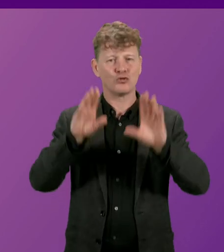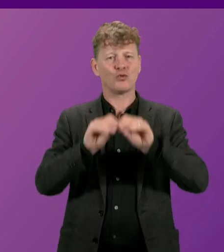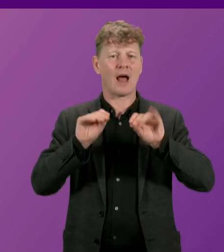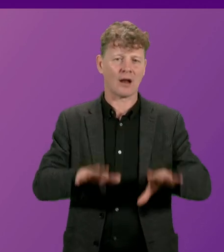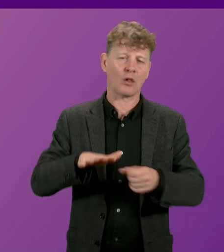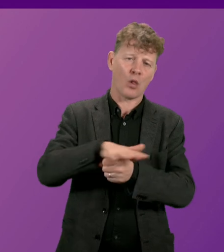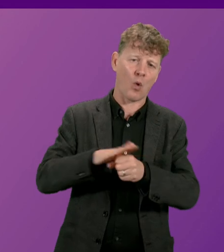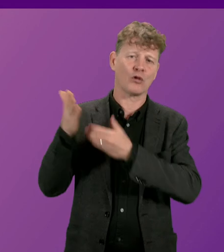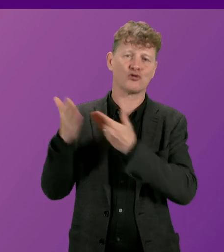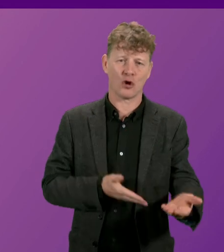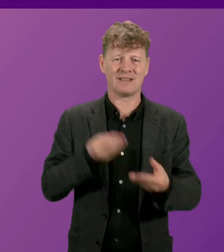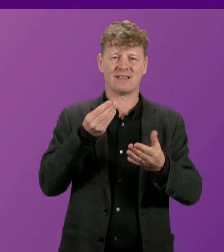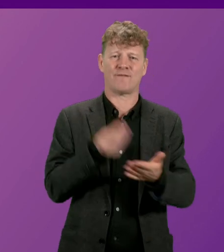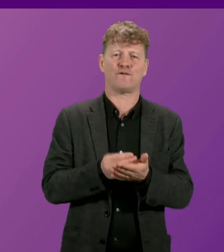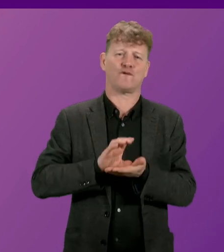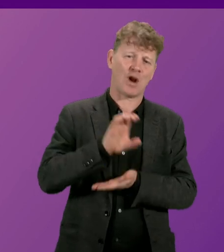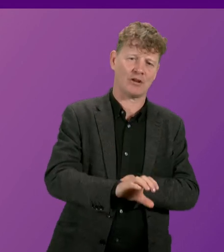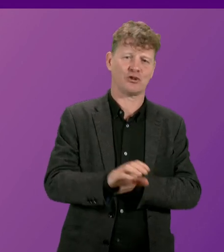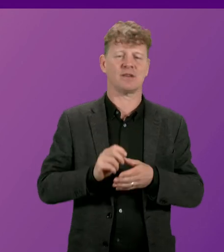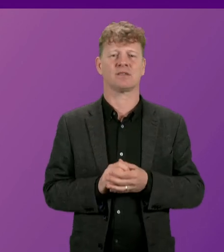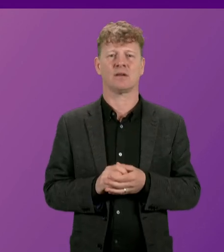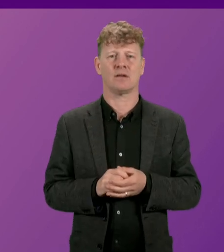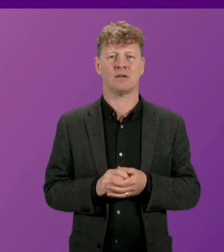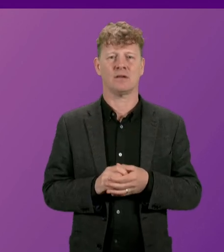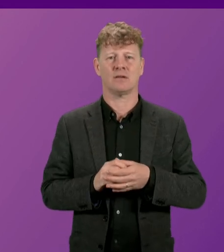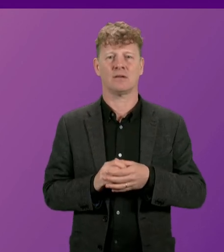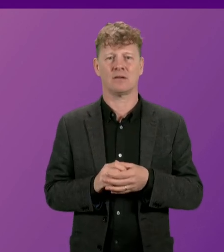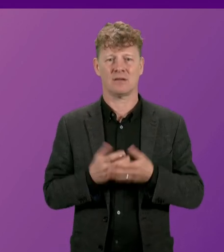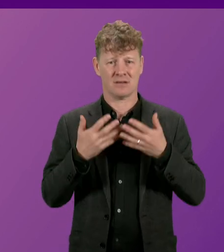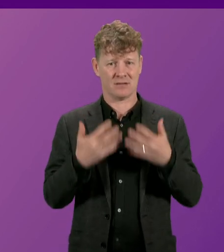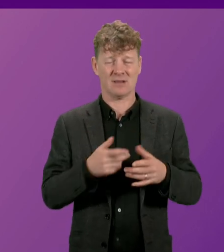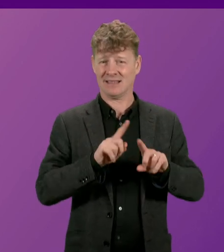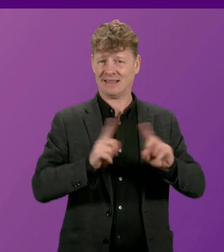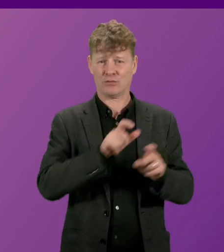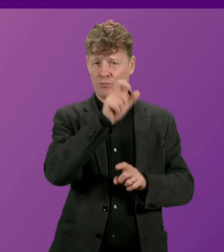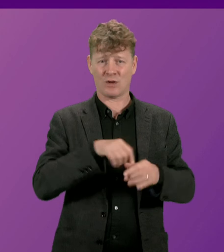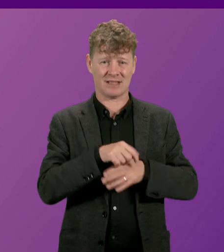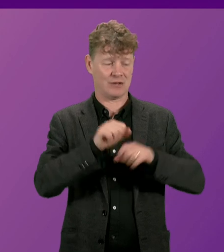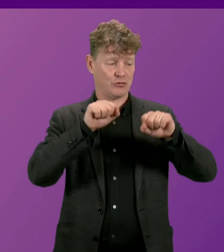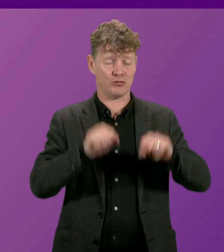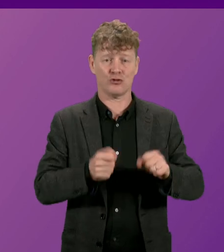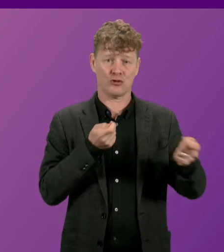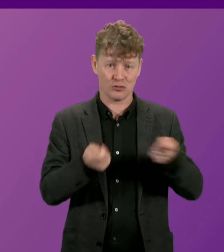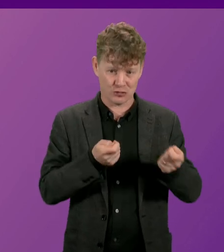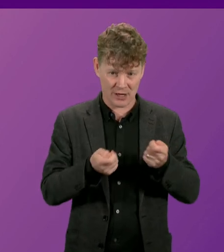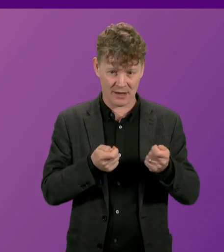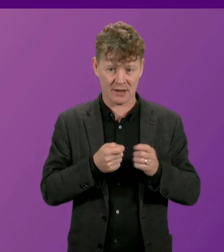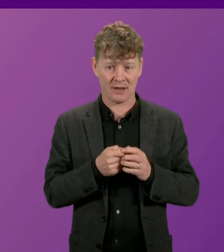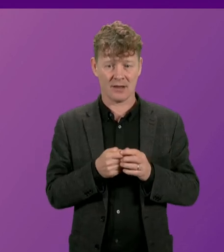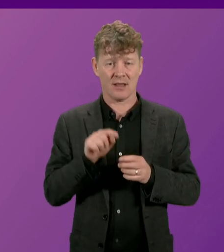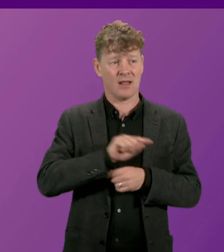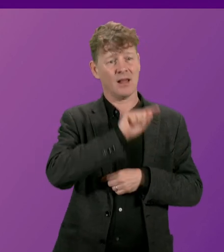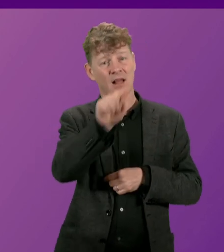regulations. With Deputy President Officer Lee McArthur in the chair and the other Deputy President Officer voting along her party's whip,